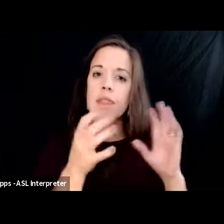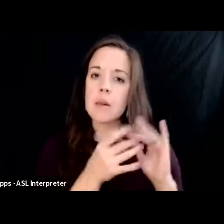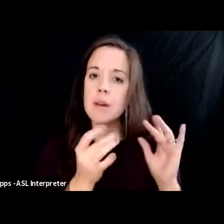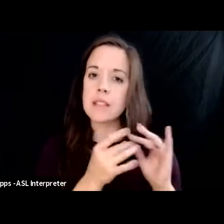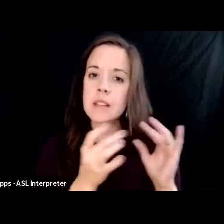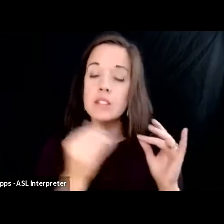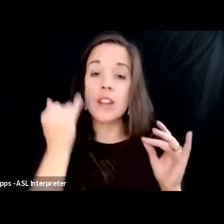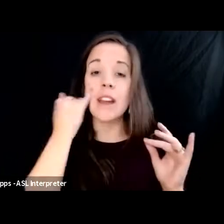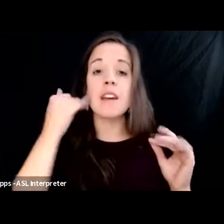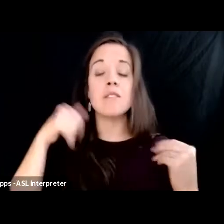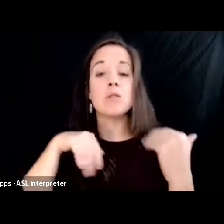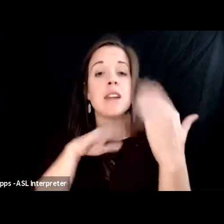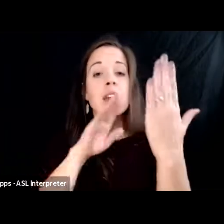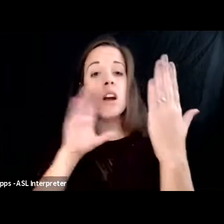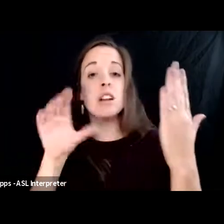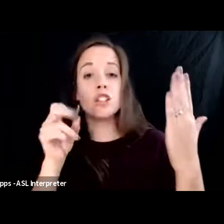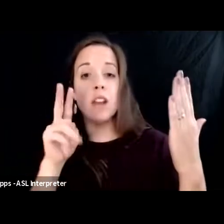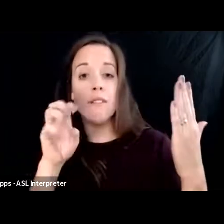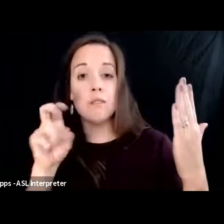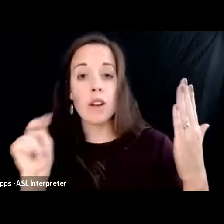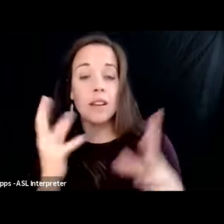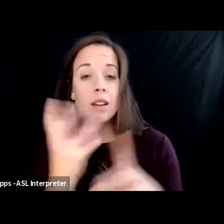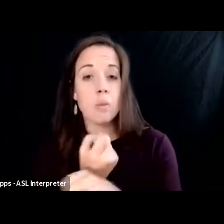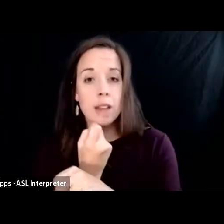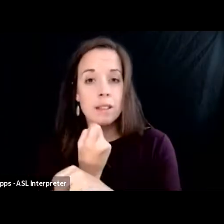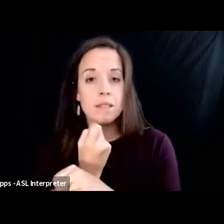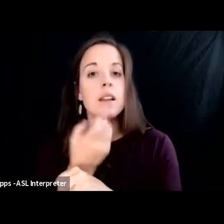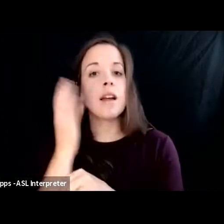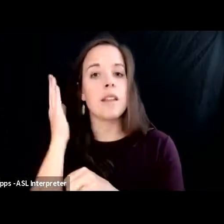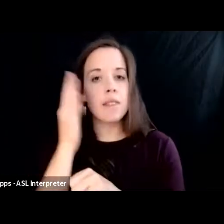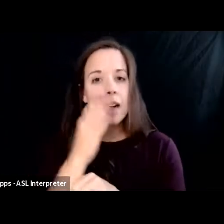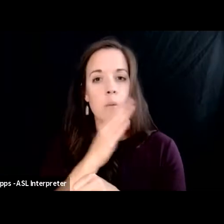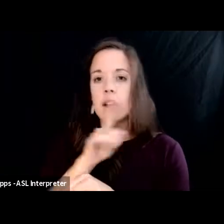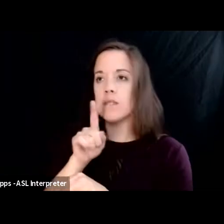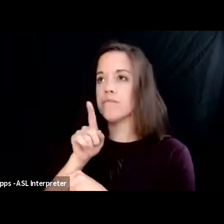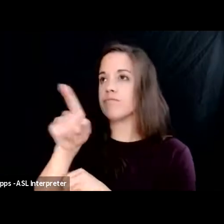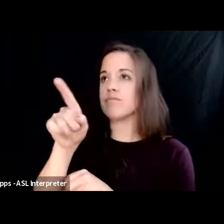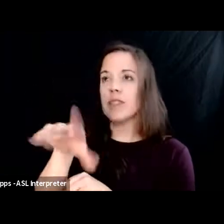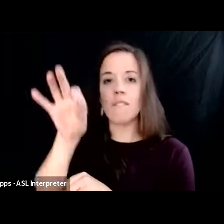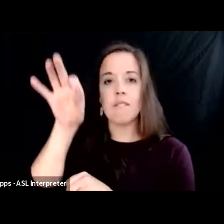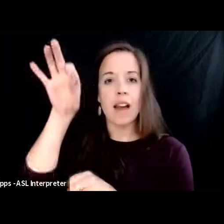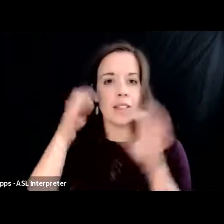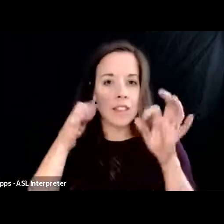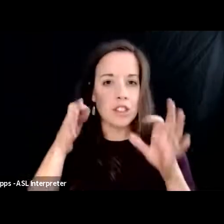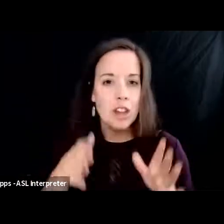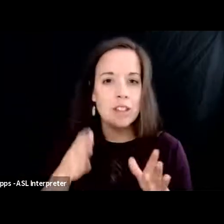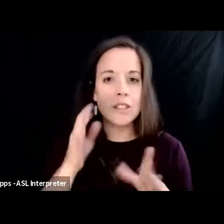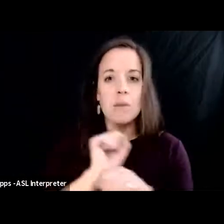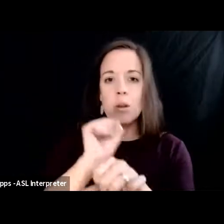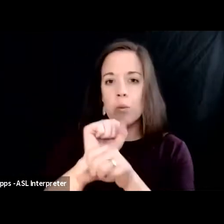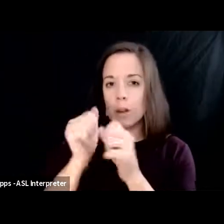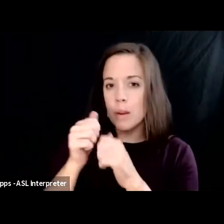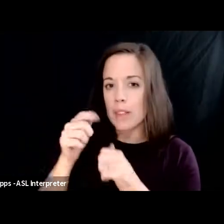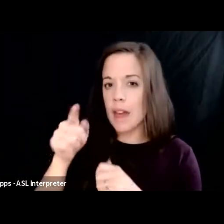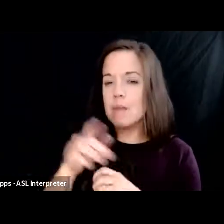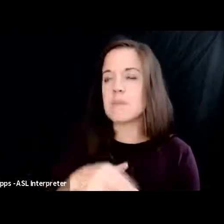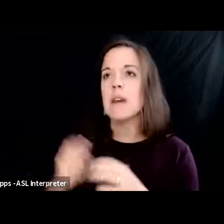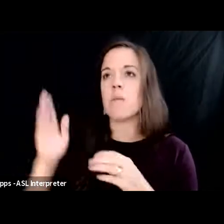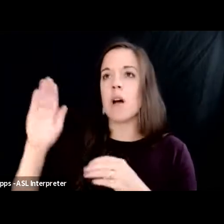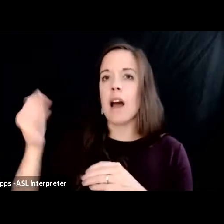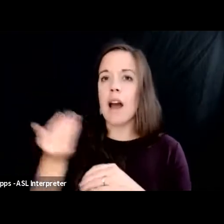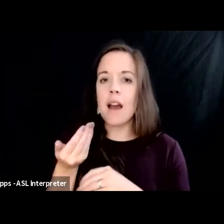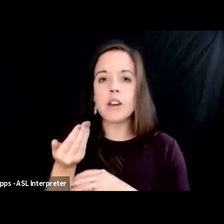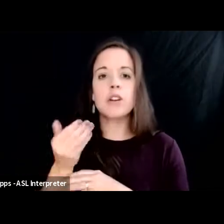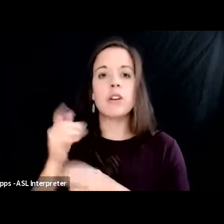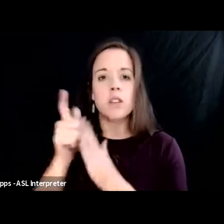take on chevron and win they will turn to the u.s government they will find the judges that will work with them they will hire the law firms